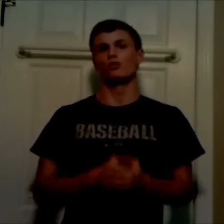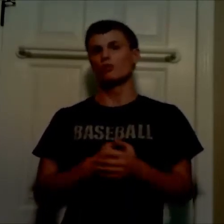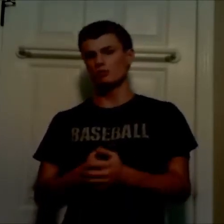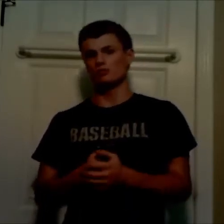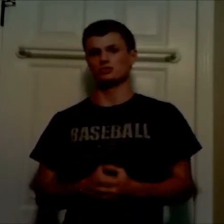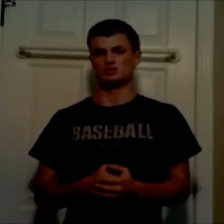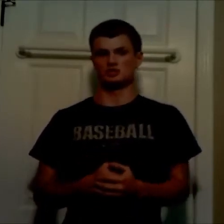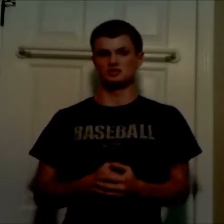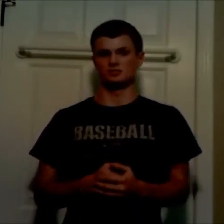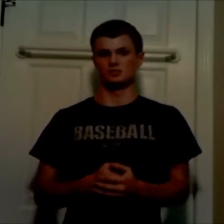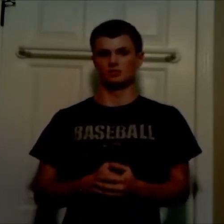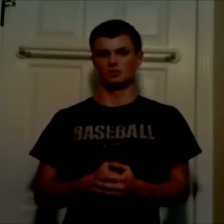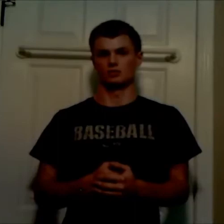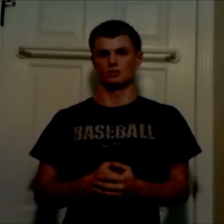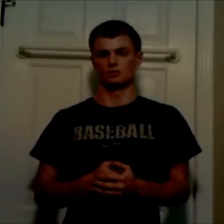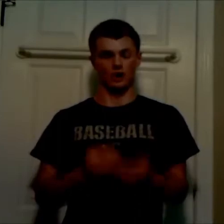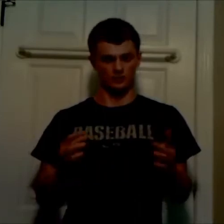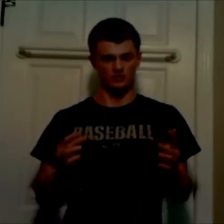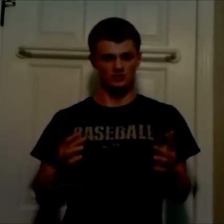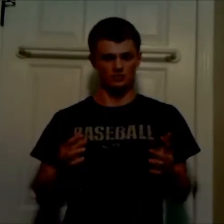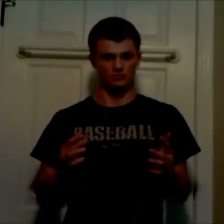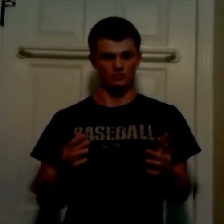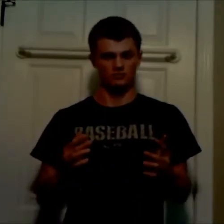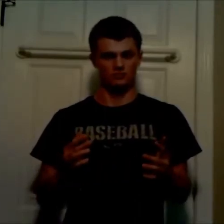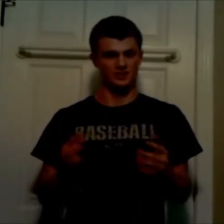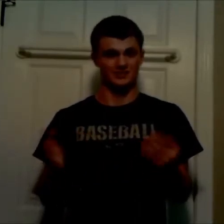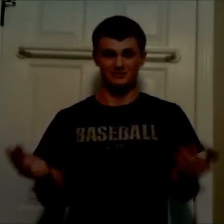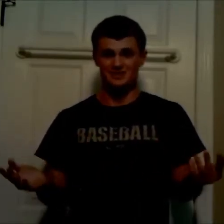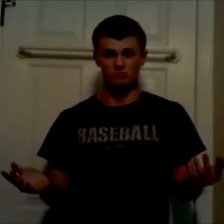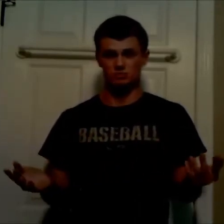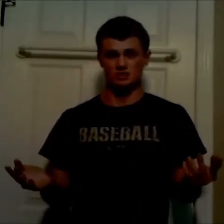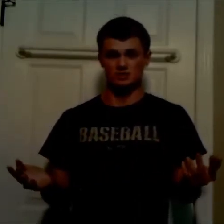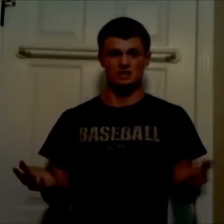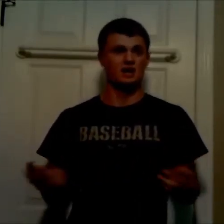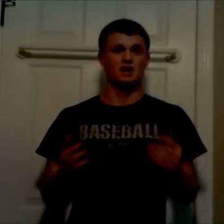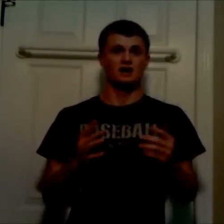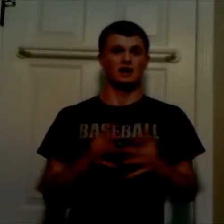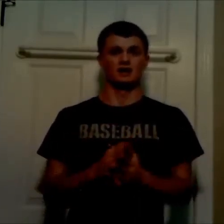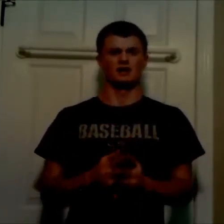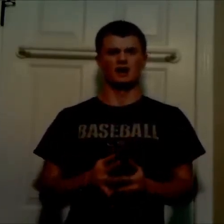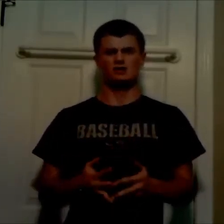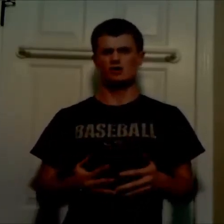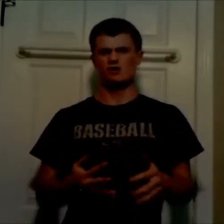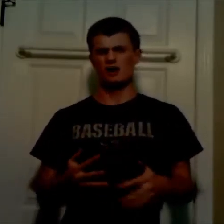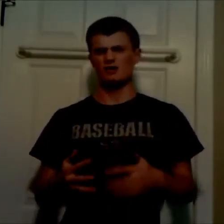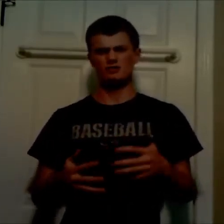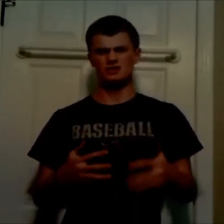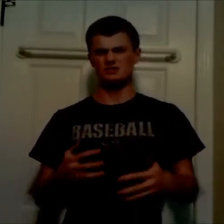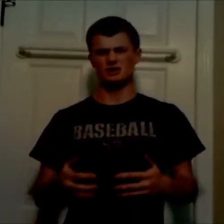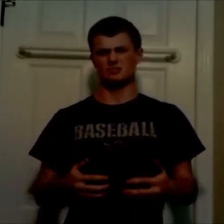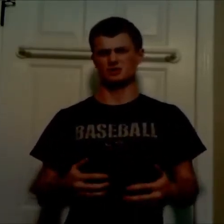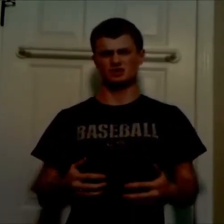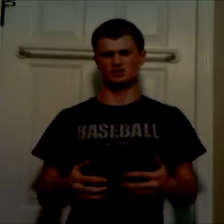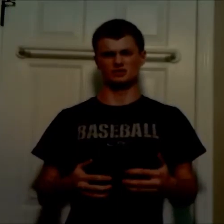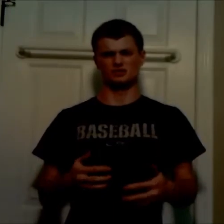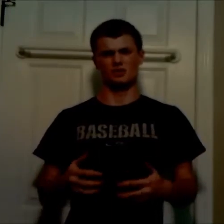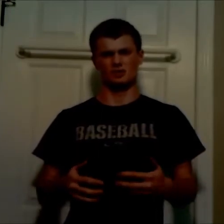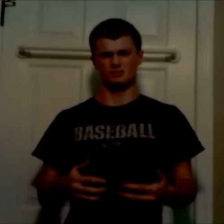will be pushed to December. I really do. It makes more sense. And, I don't know, I don't think they've gotten production going